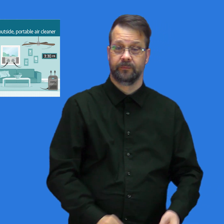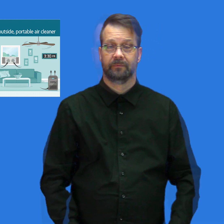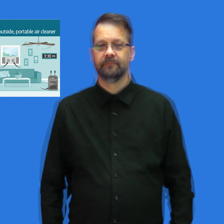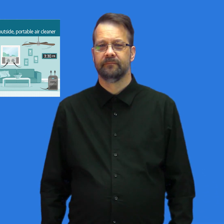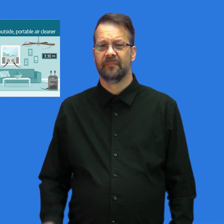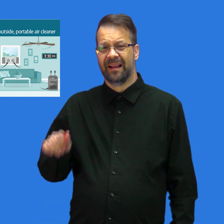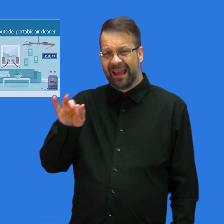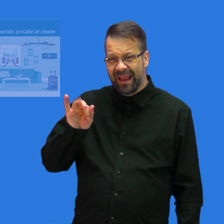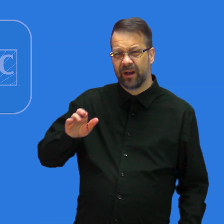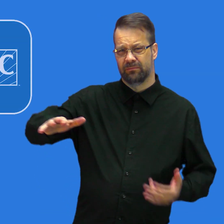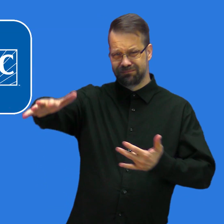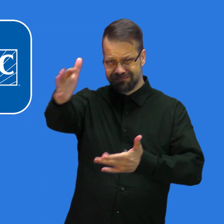good ventilation.